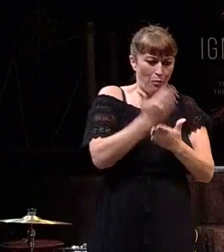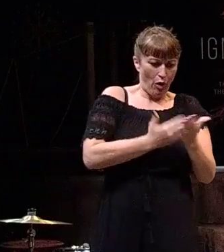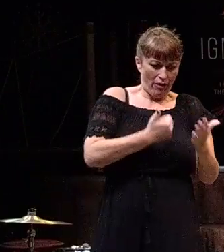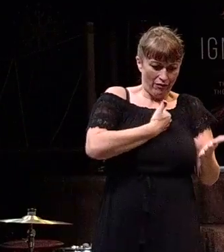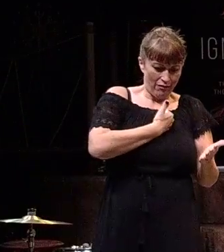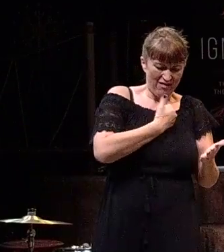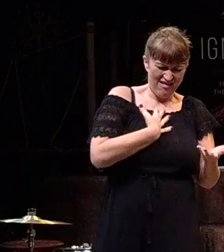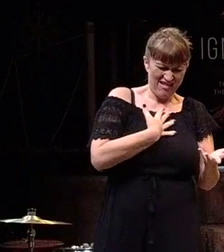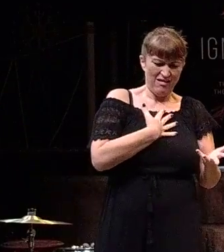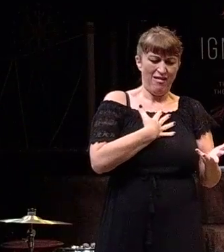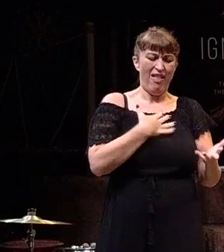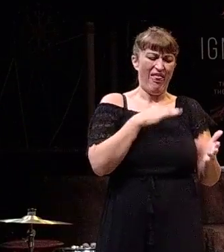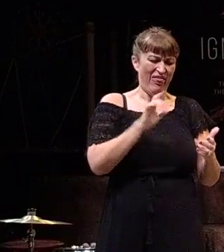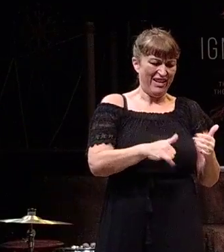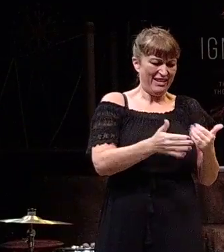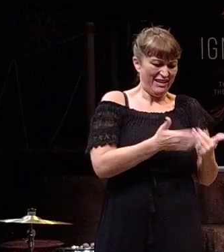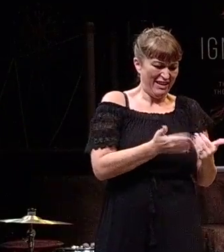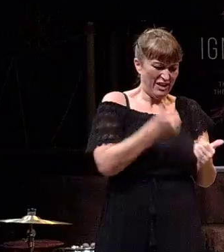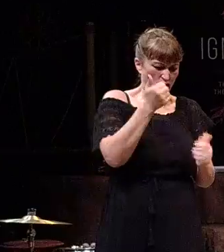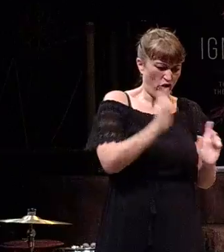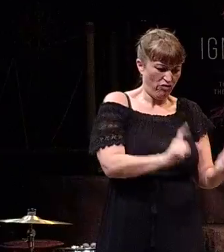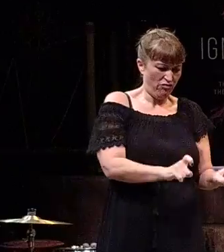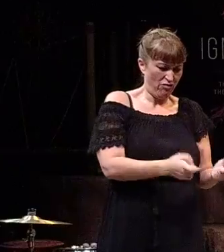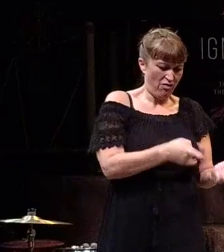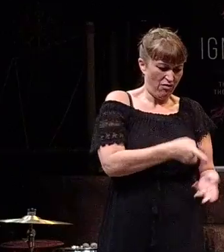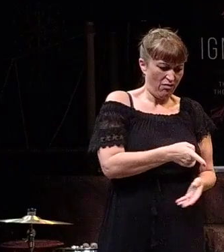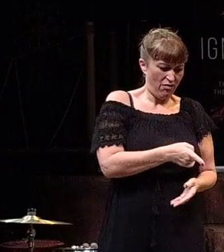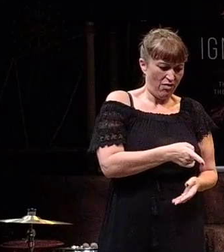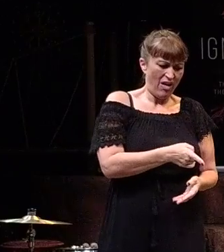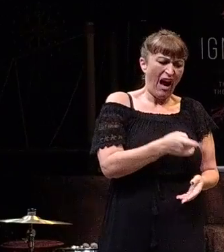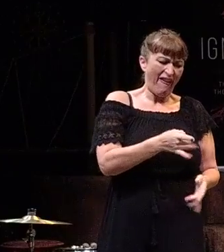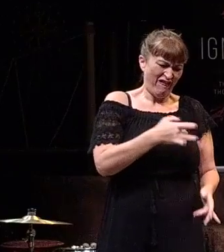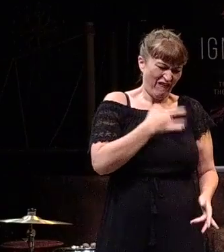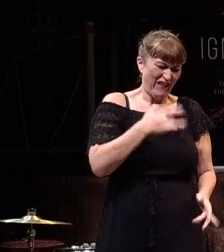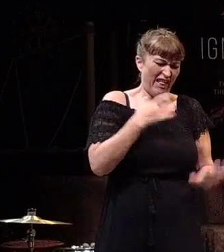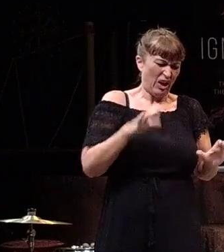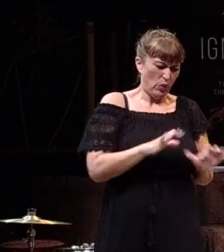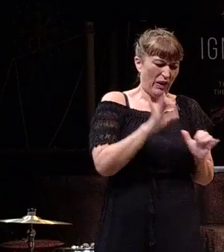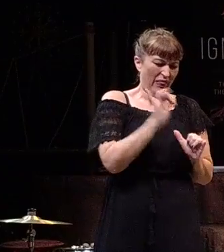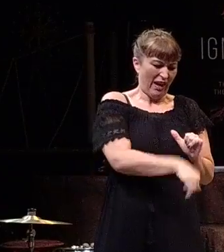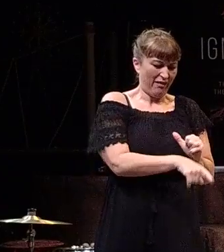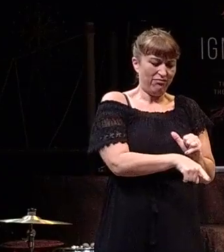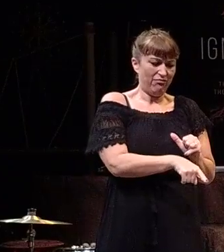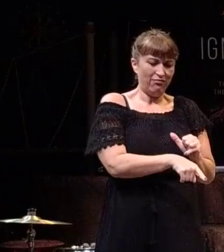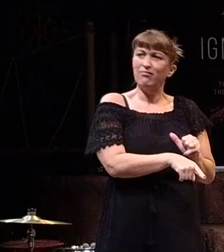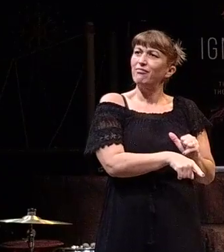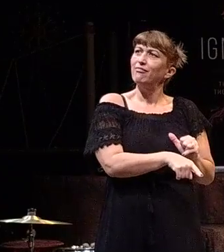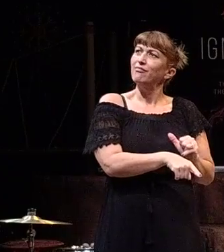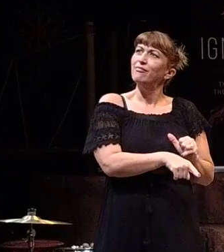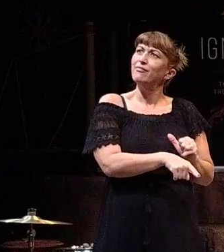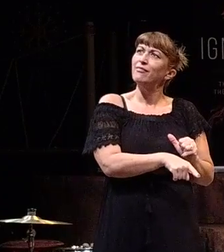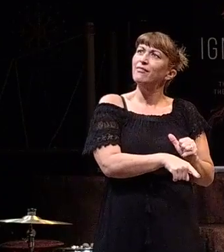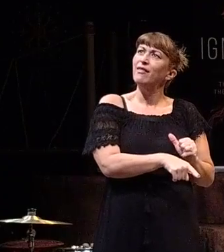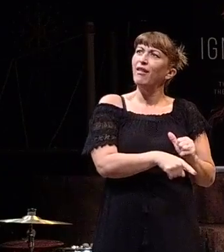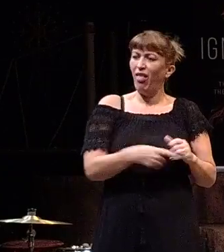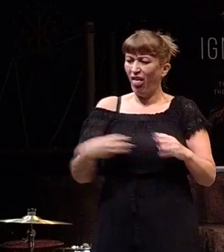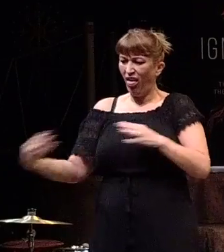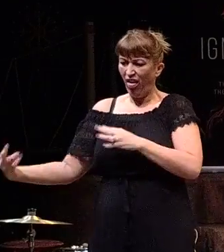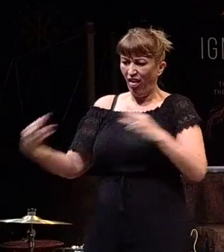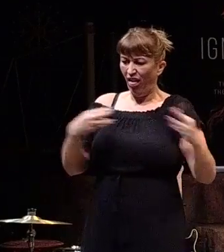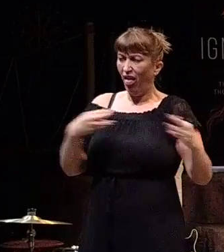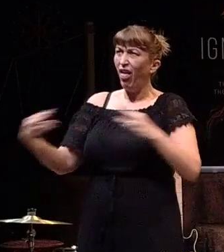this is easier. This is what I feel like doing right now. And they fight.